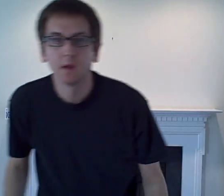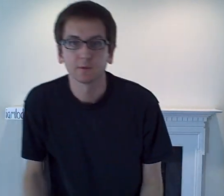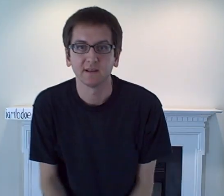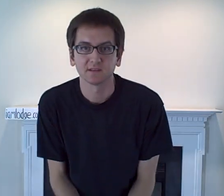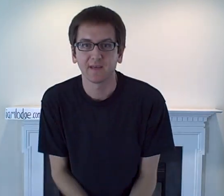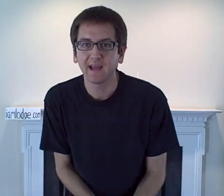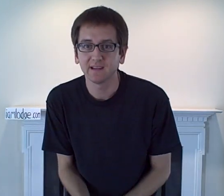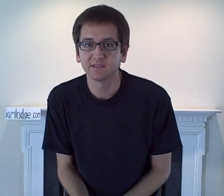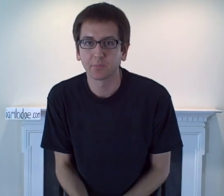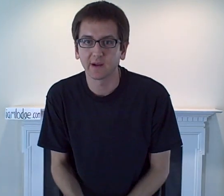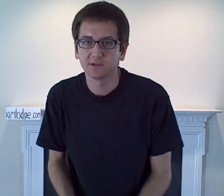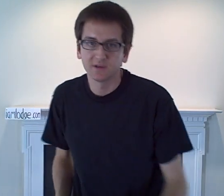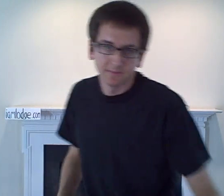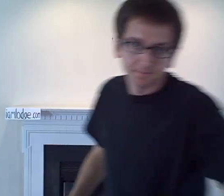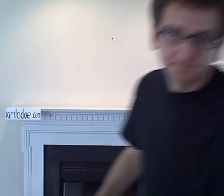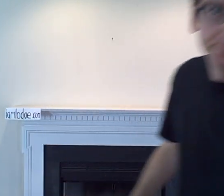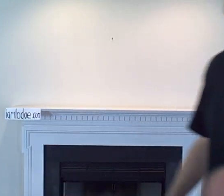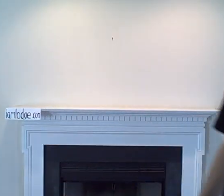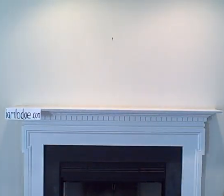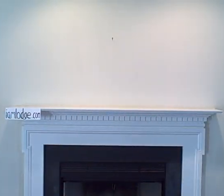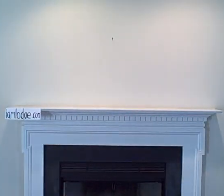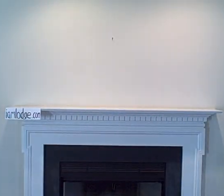Great, so that is the bridge. let's try try All Let's try try